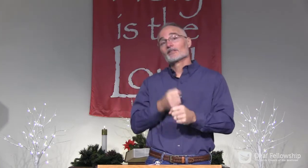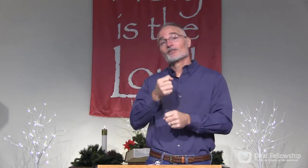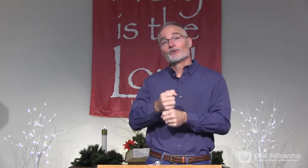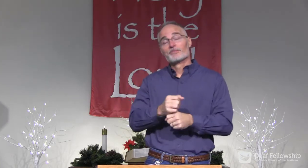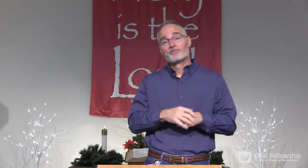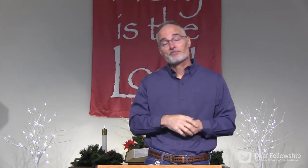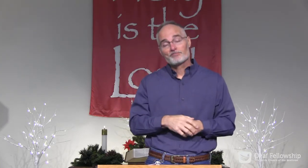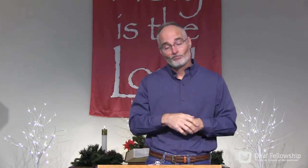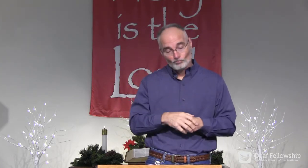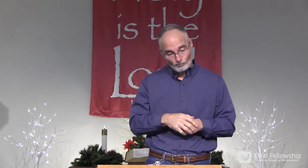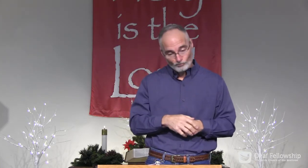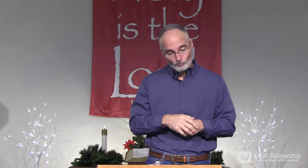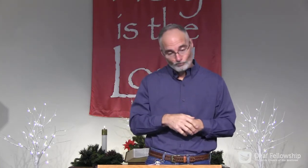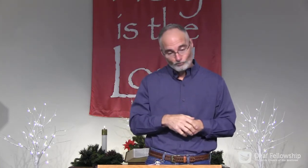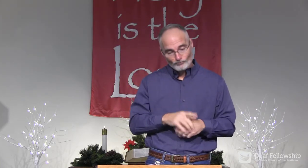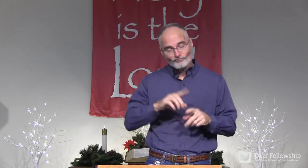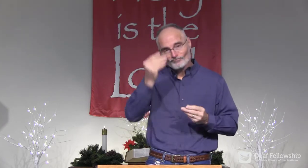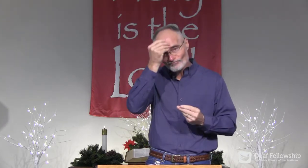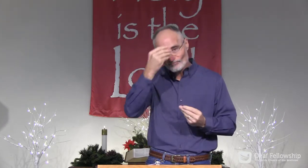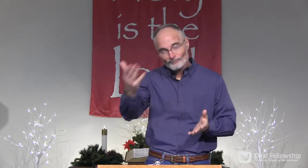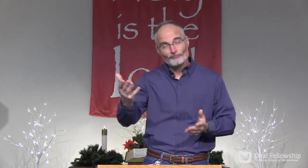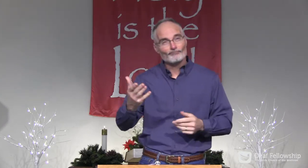But we definitely need Christmas this year.